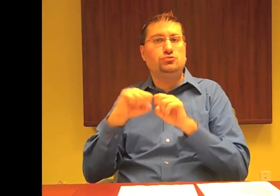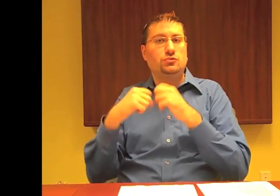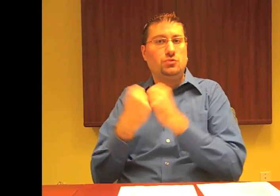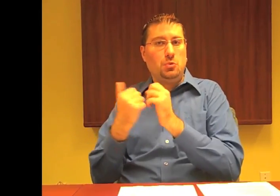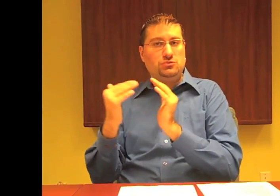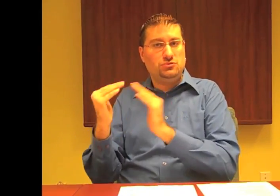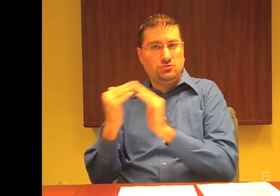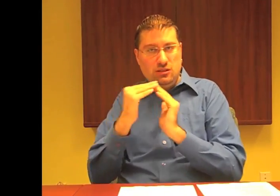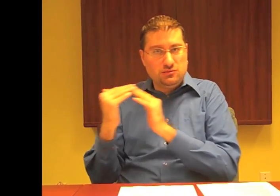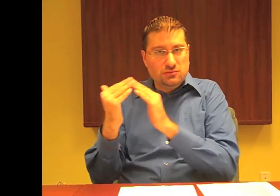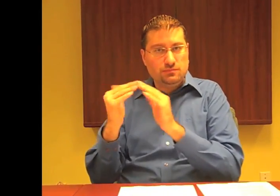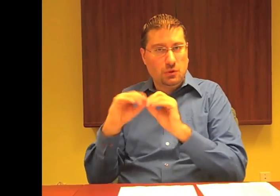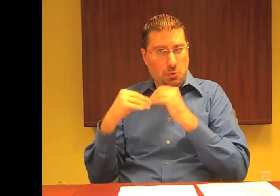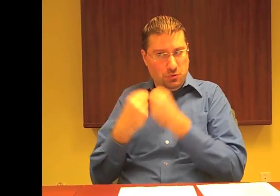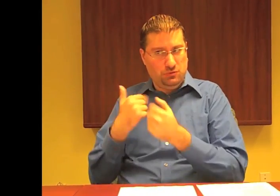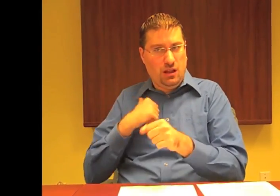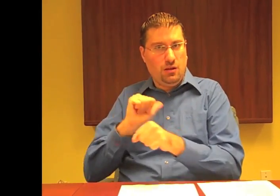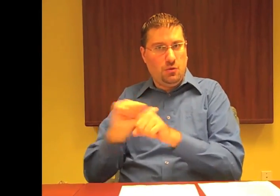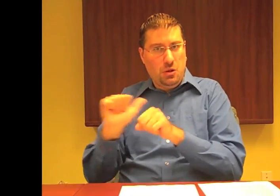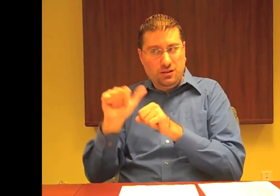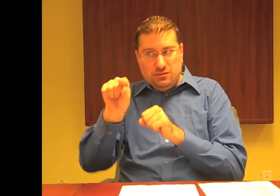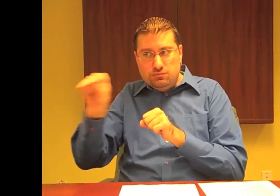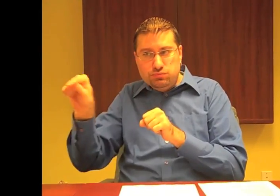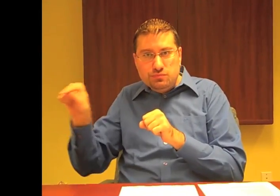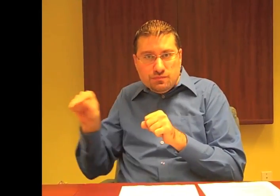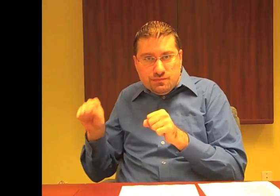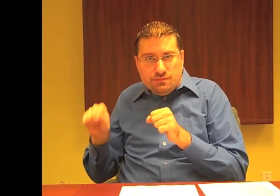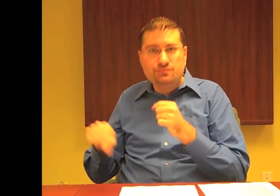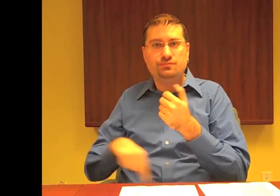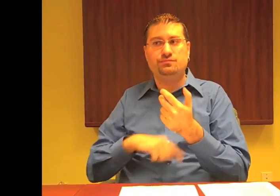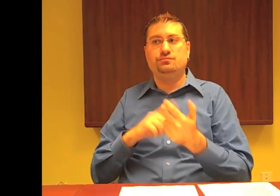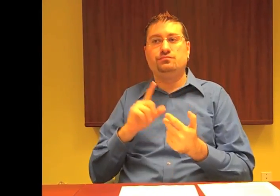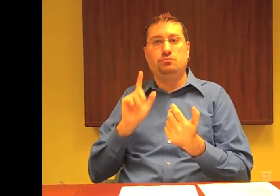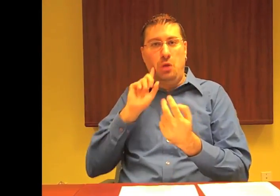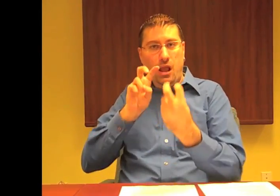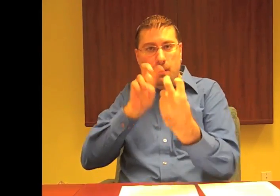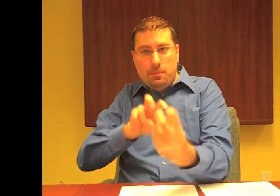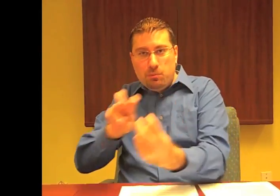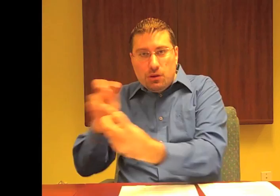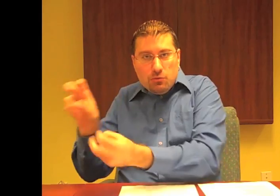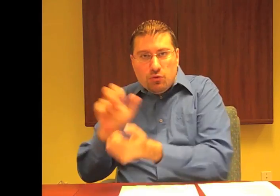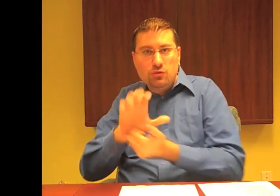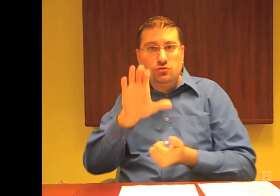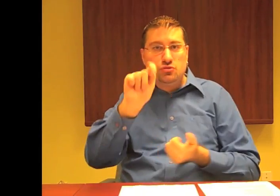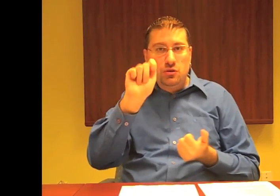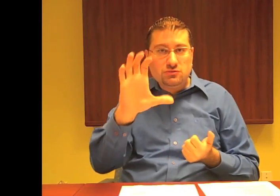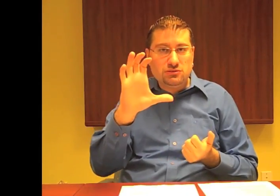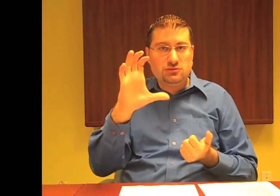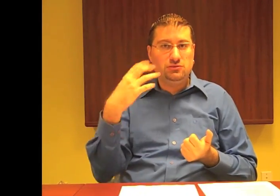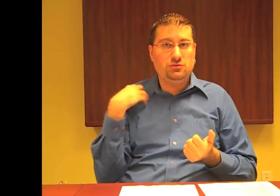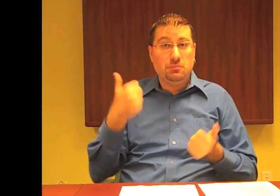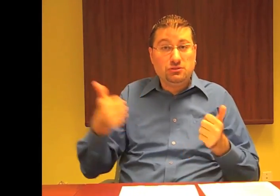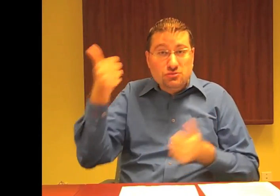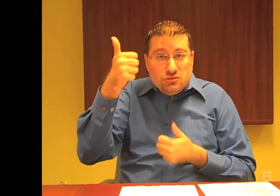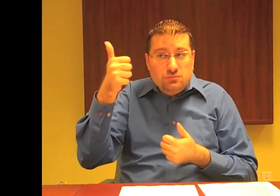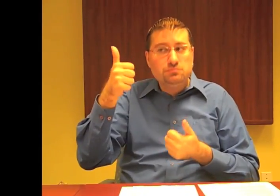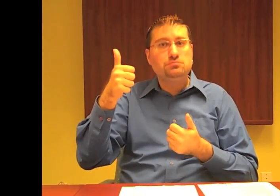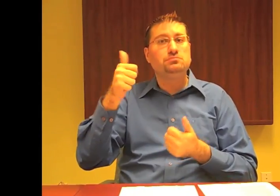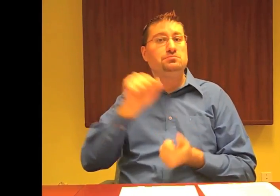still continues to meet with various people and groups such as social justice organizations, CRTC